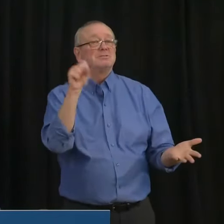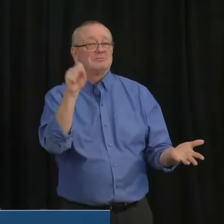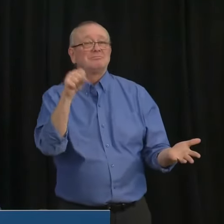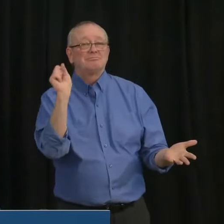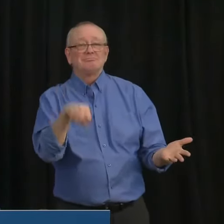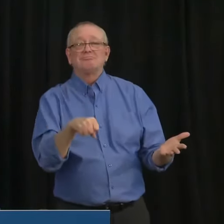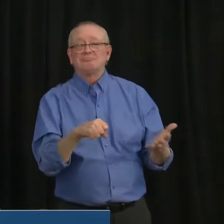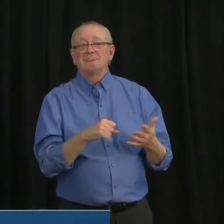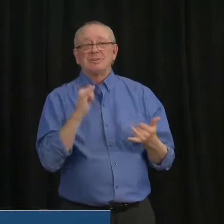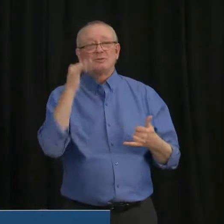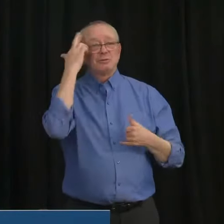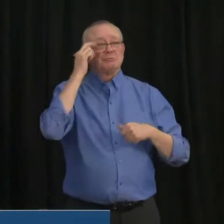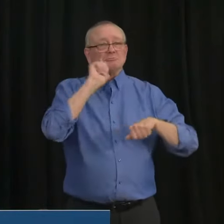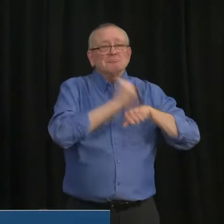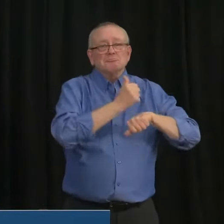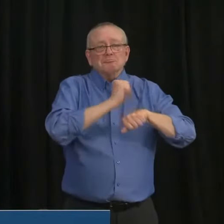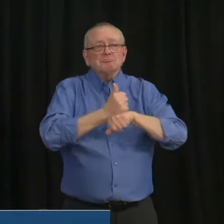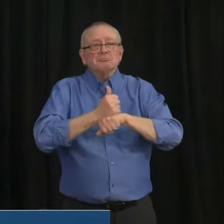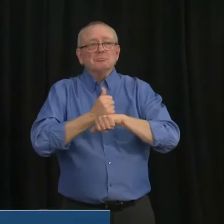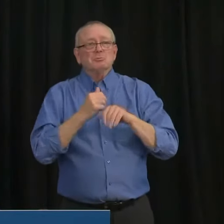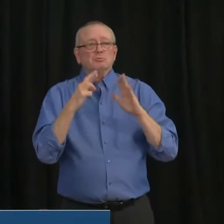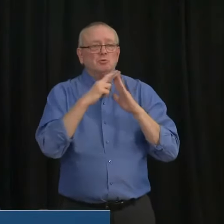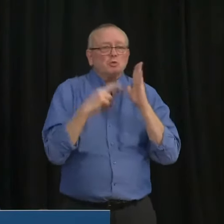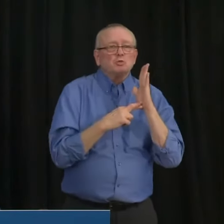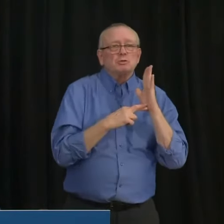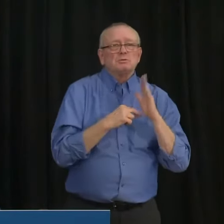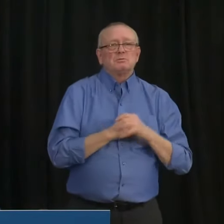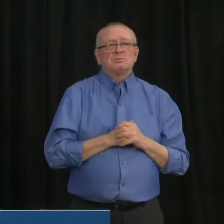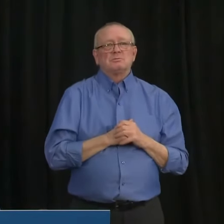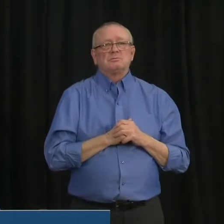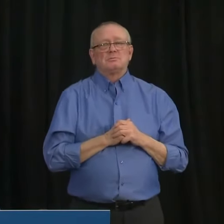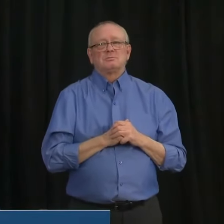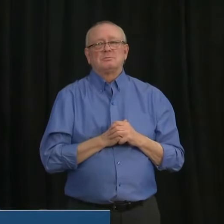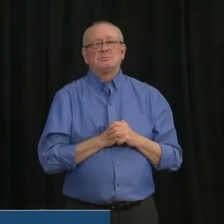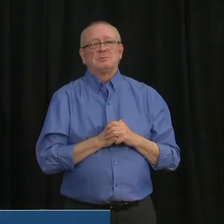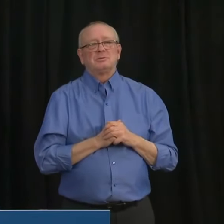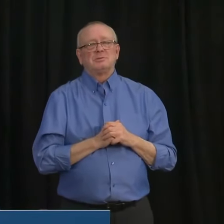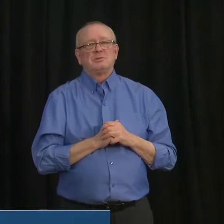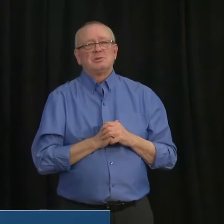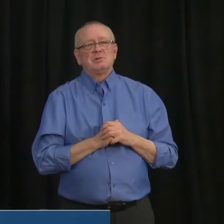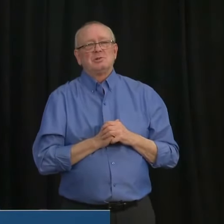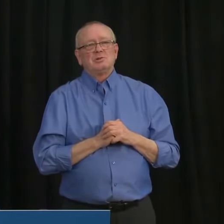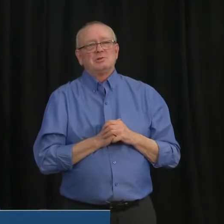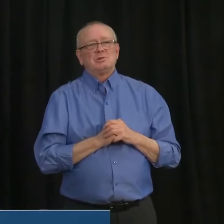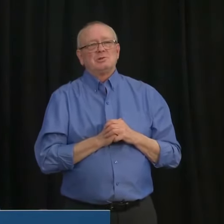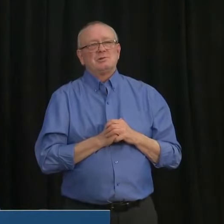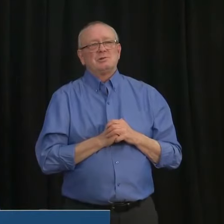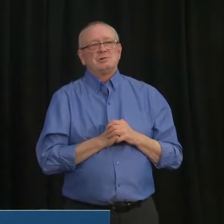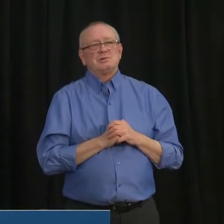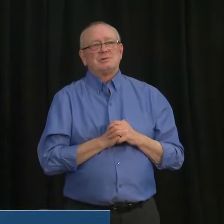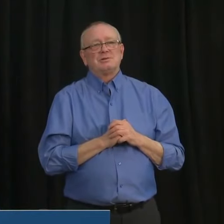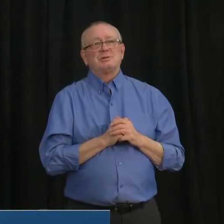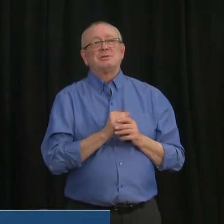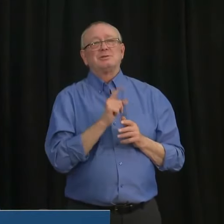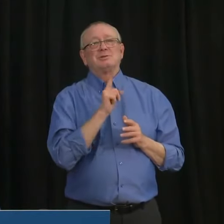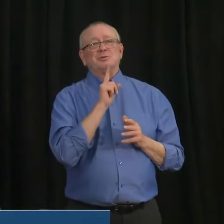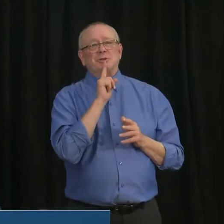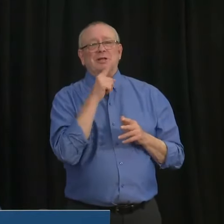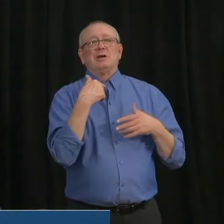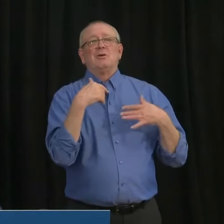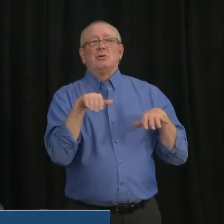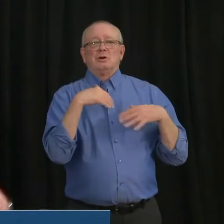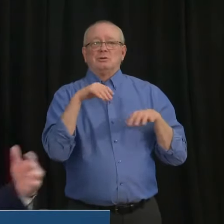these decisions. Uh, and it, it's not, like I just said, it, it's incredibly challenging to balance off